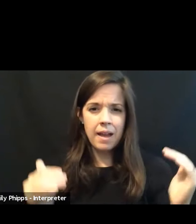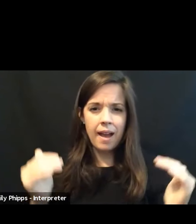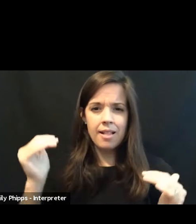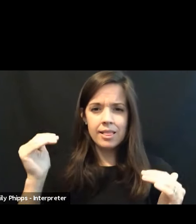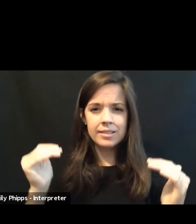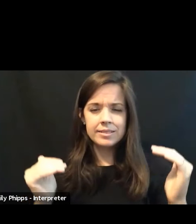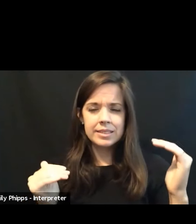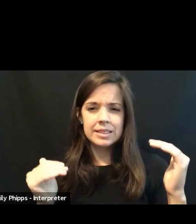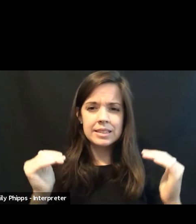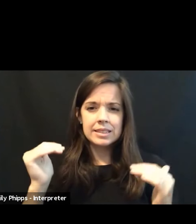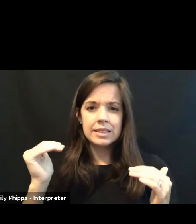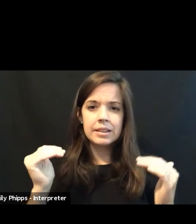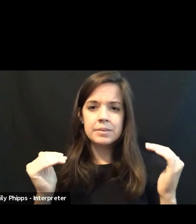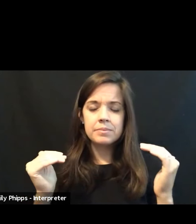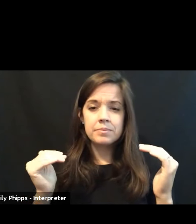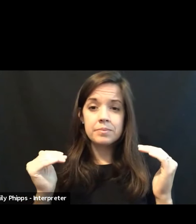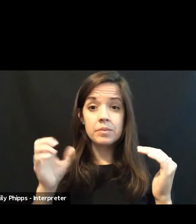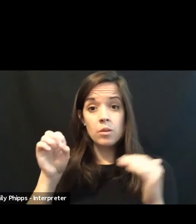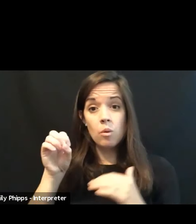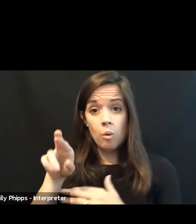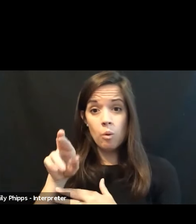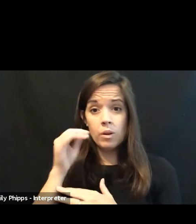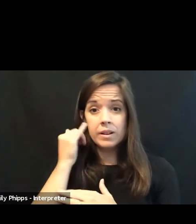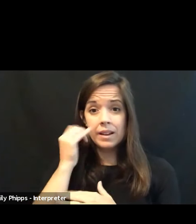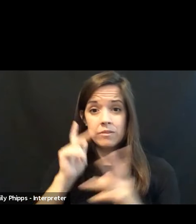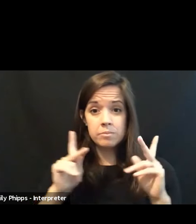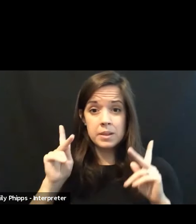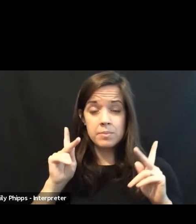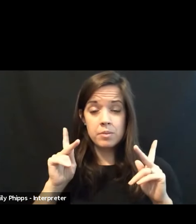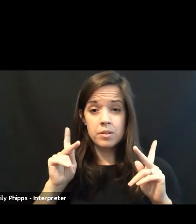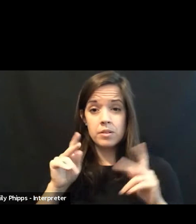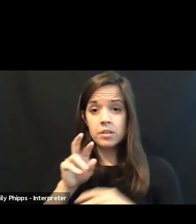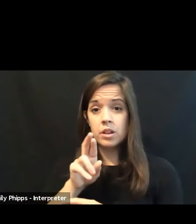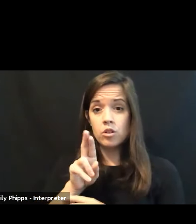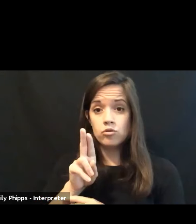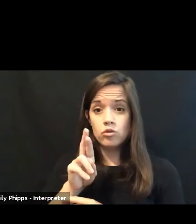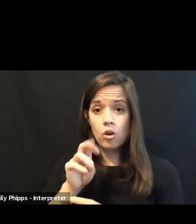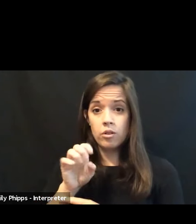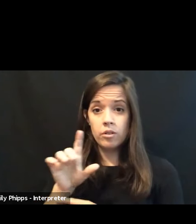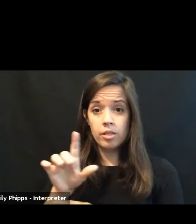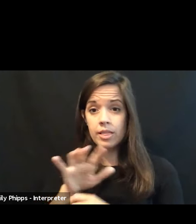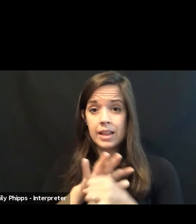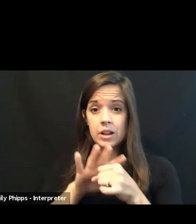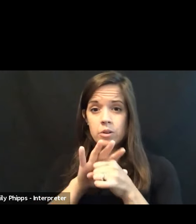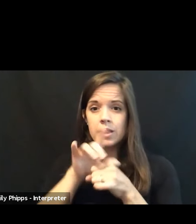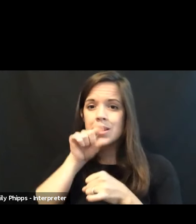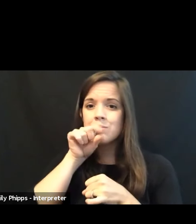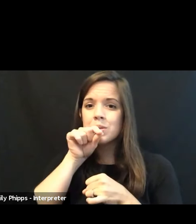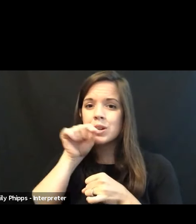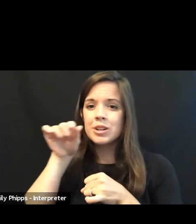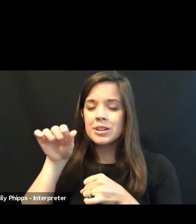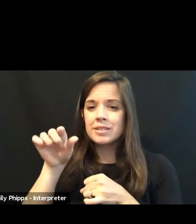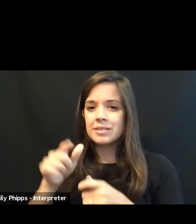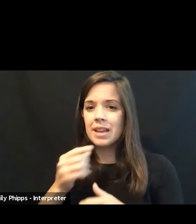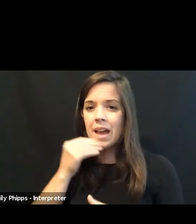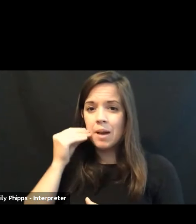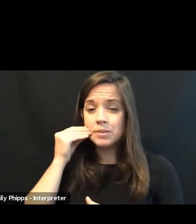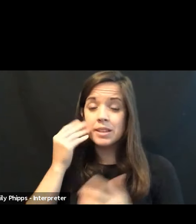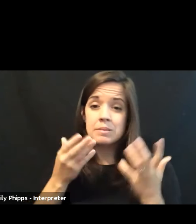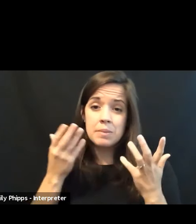Or if people, for example, in rural areas where the bird habitat might be considered optimal,